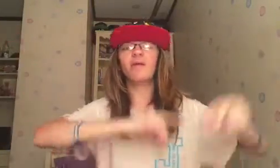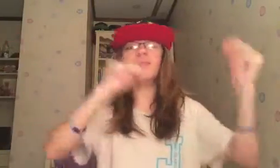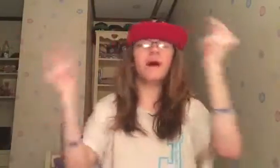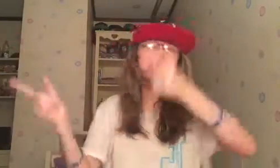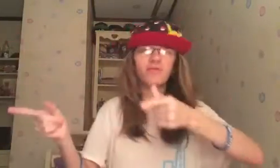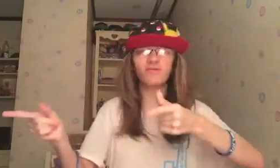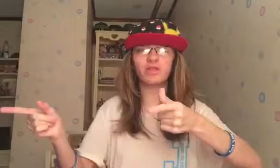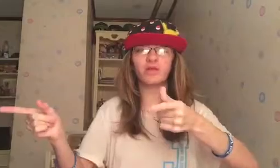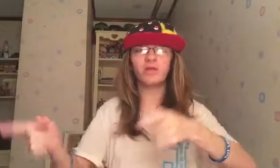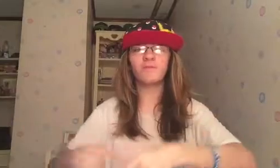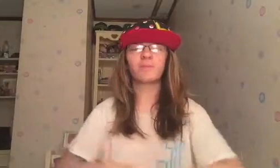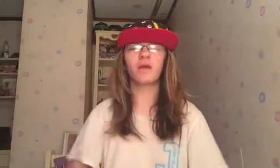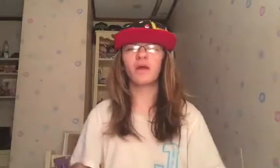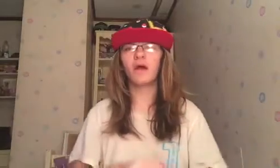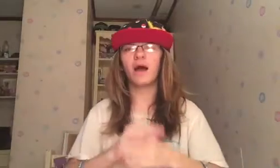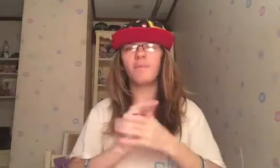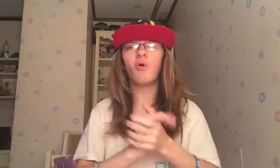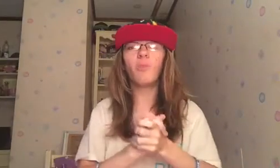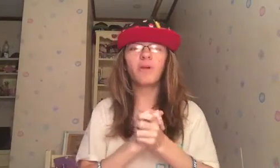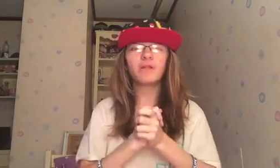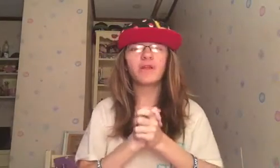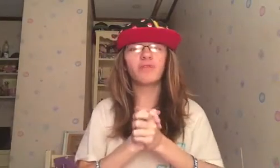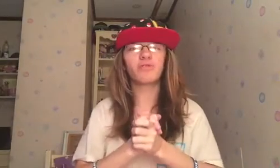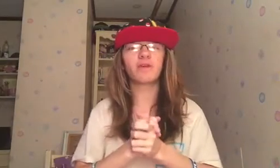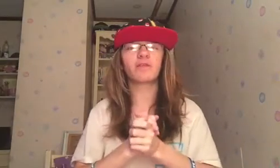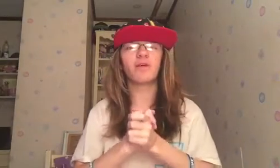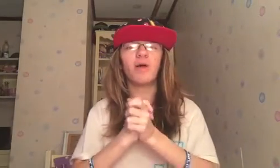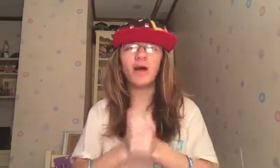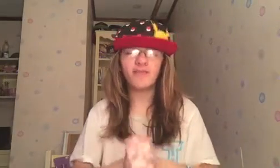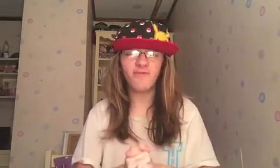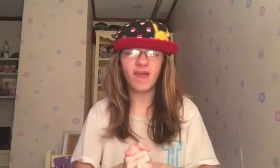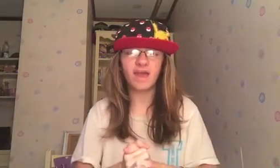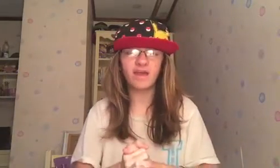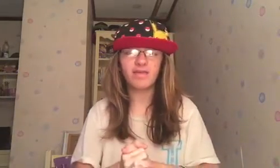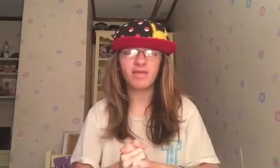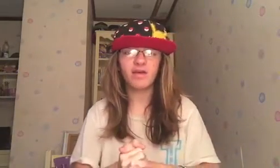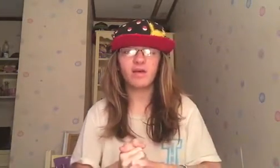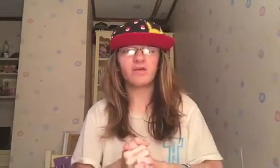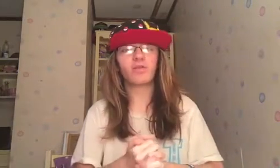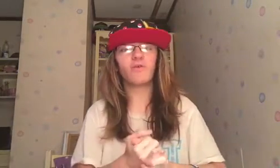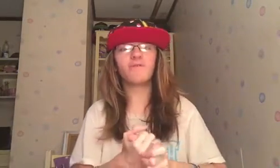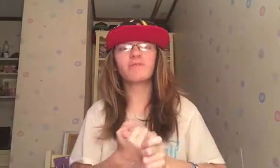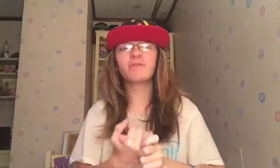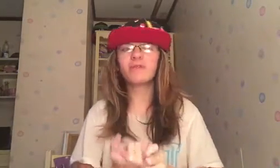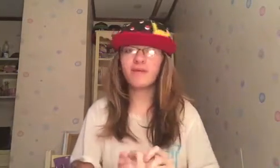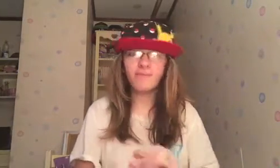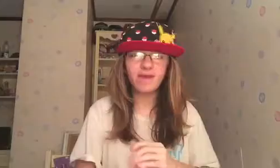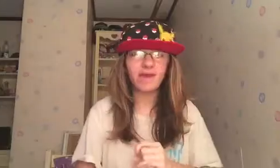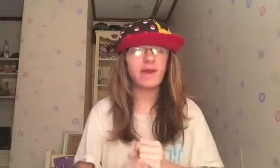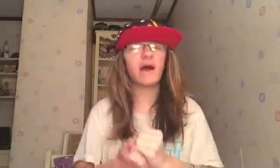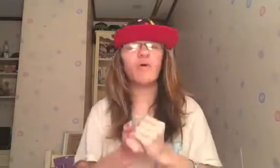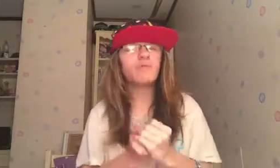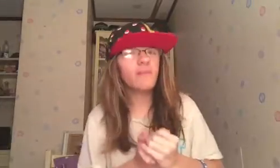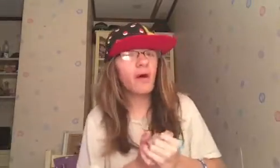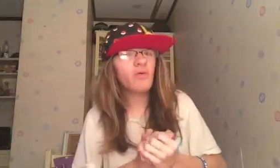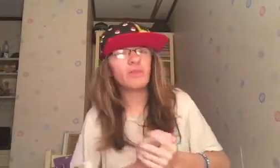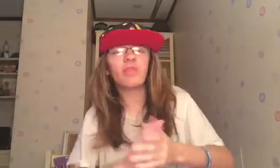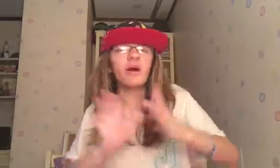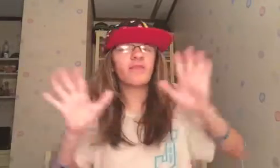And, then, next winter. I'm hoping to either get to Las Vegas. So, if you see me out and about in Las